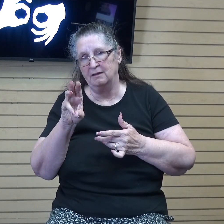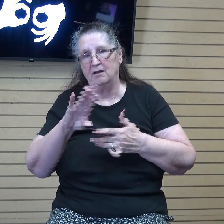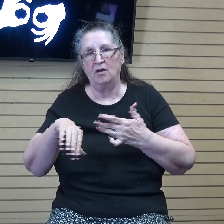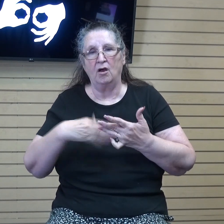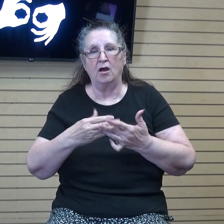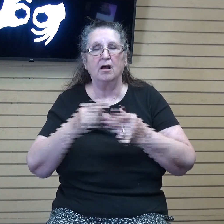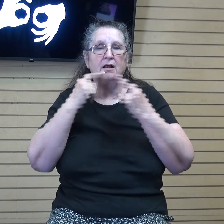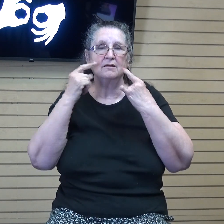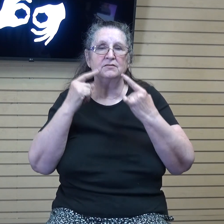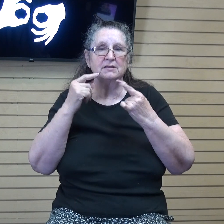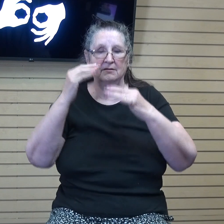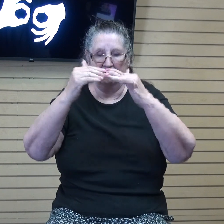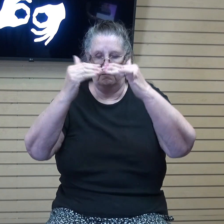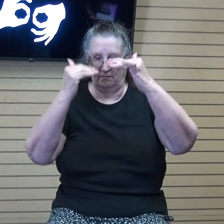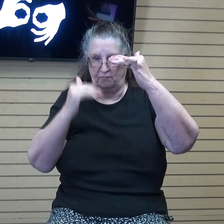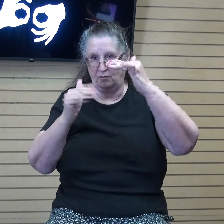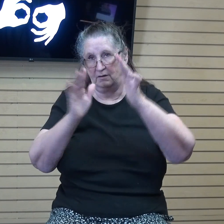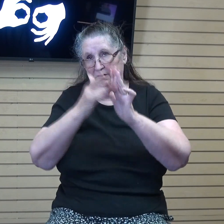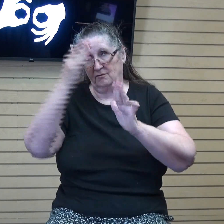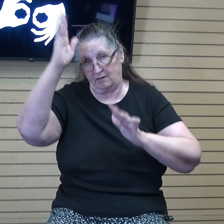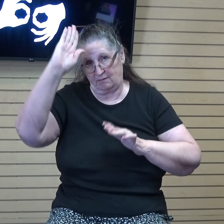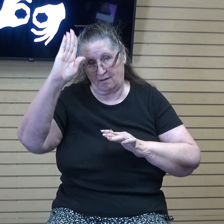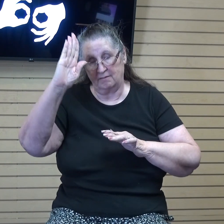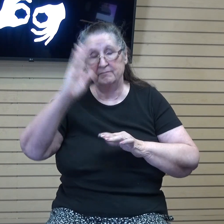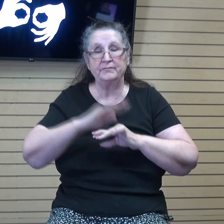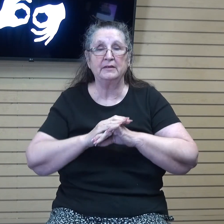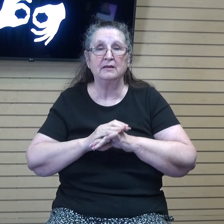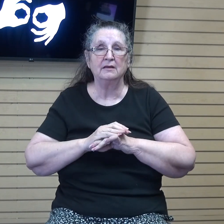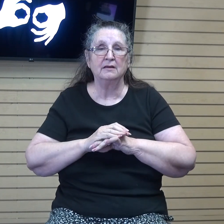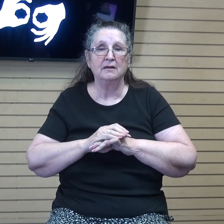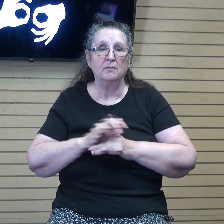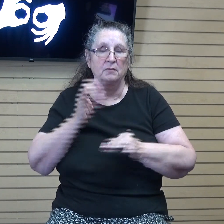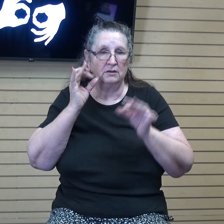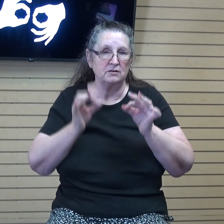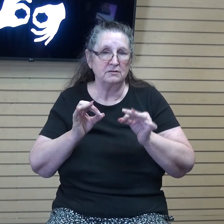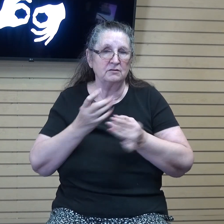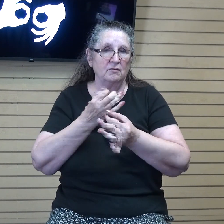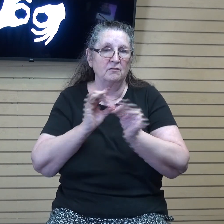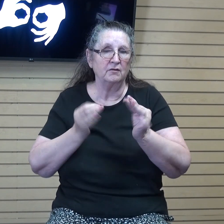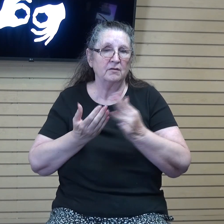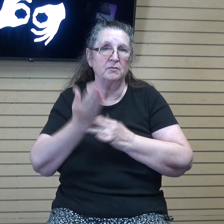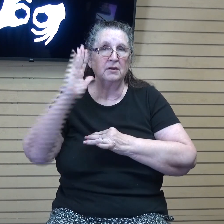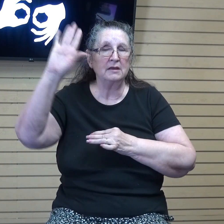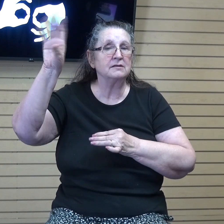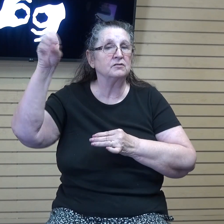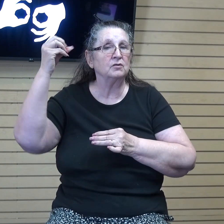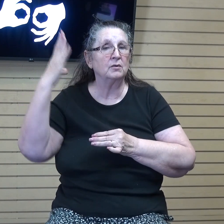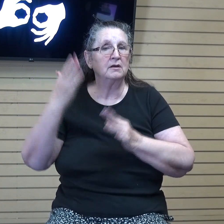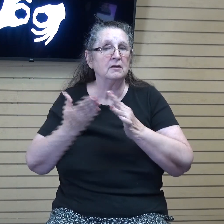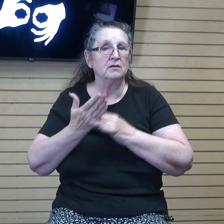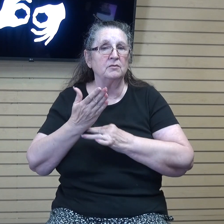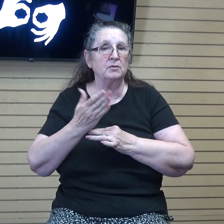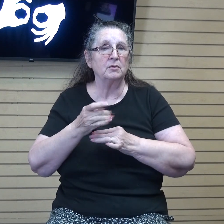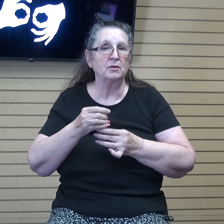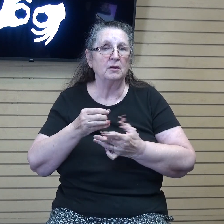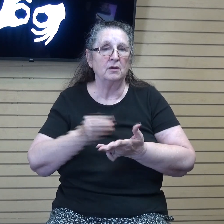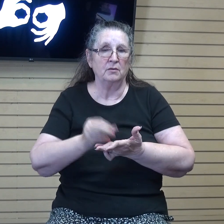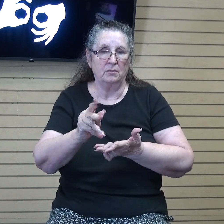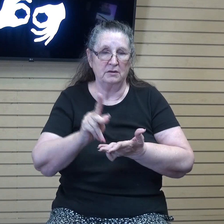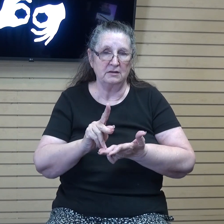sinned and fall short of the glory of God, being justified freely by his grace through the redemption that is in Christ